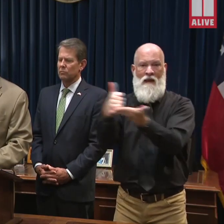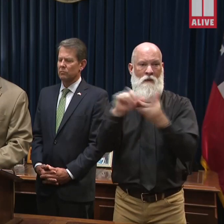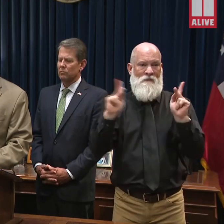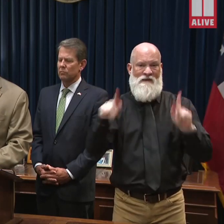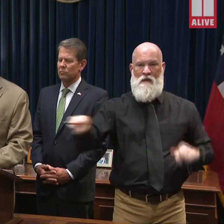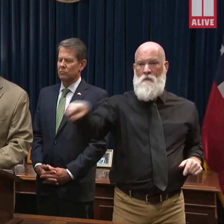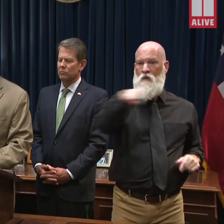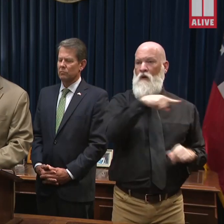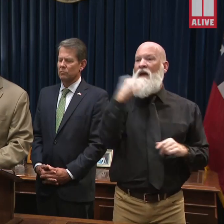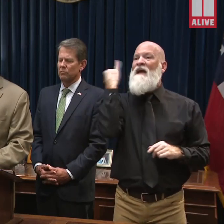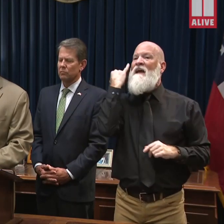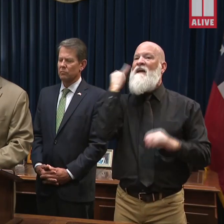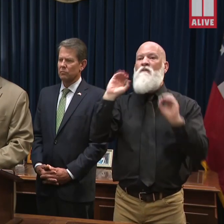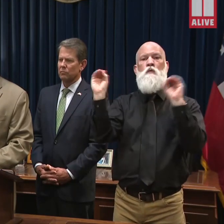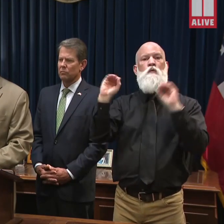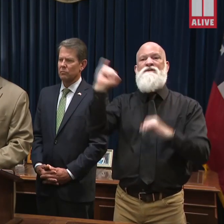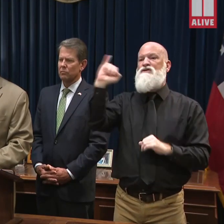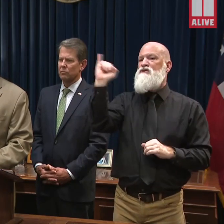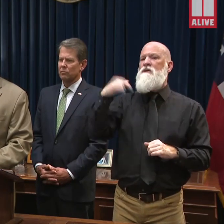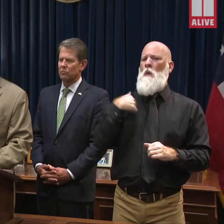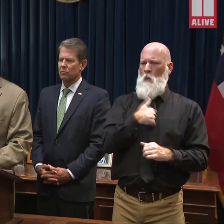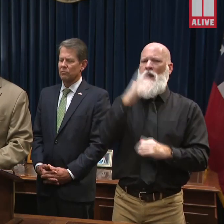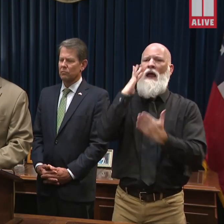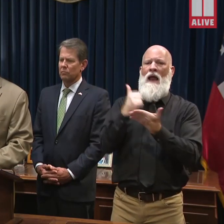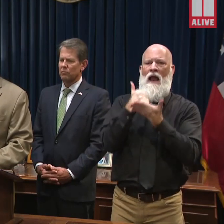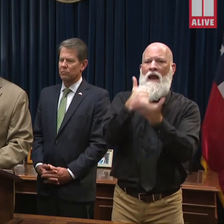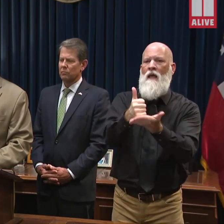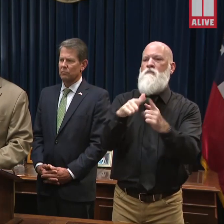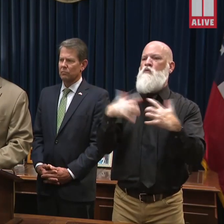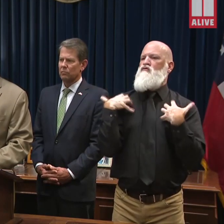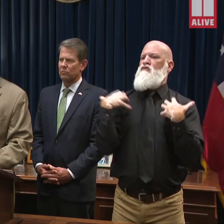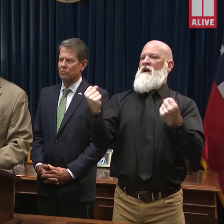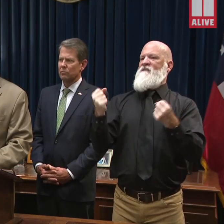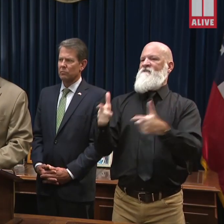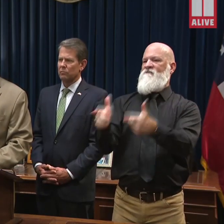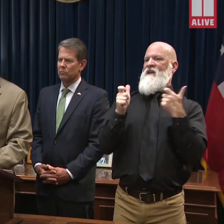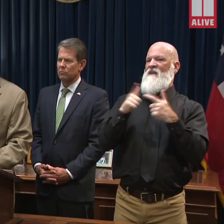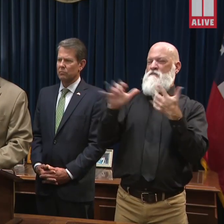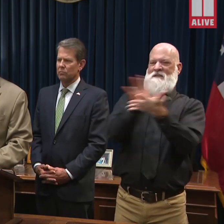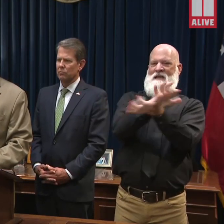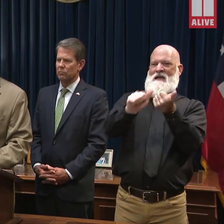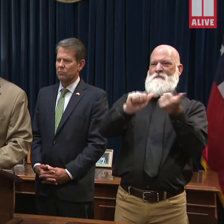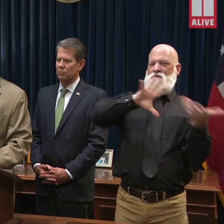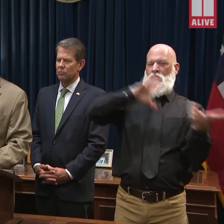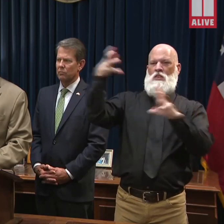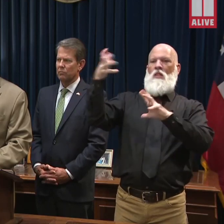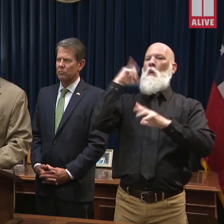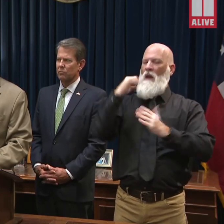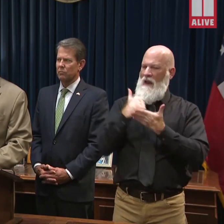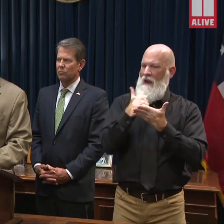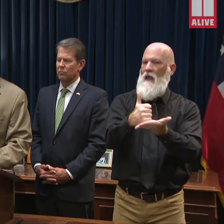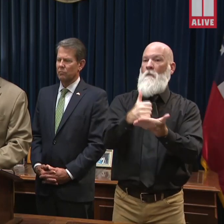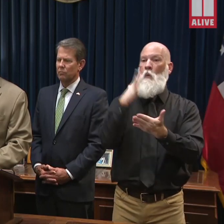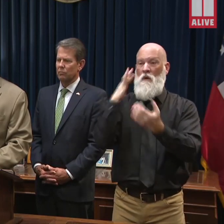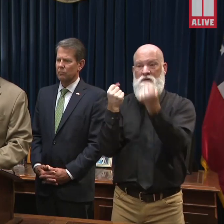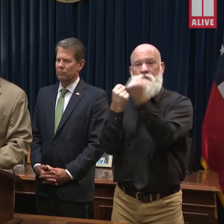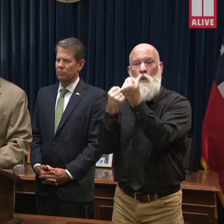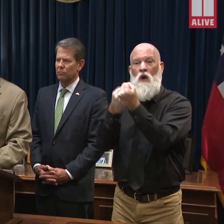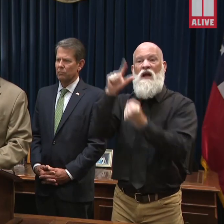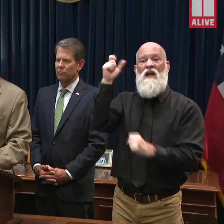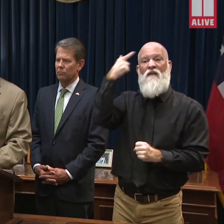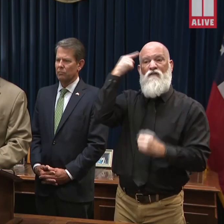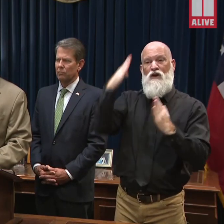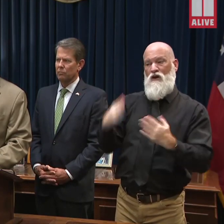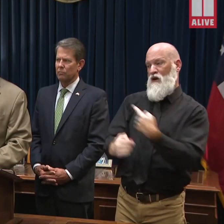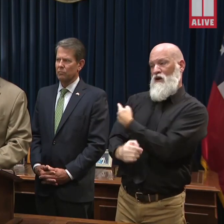quickly as possible. We will continue to stand with Governor Kemp and Homer Bryson to assist other